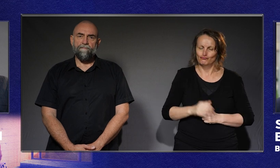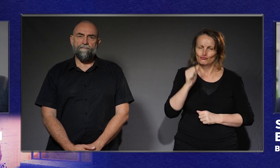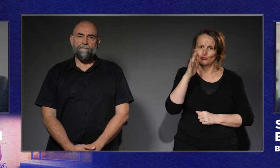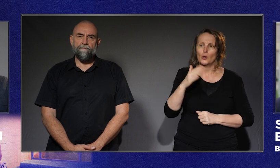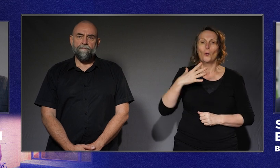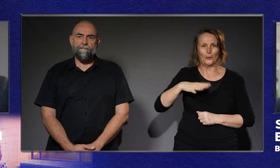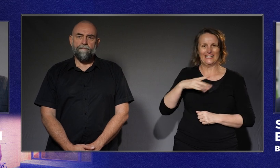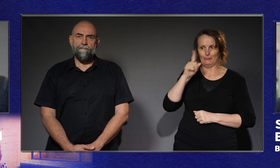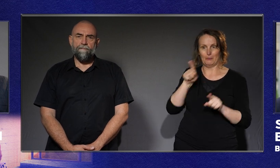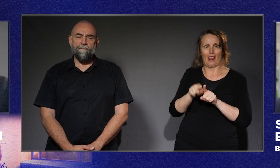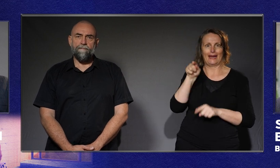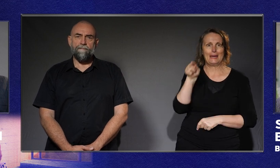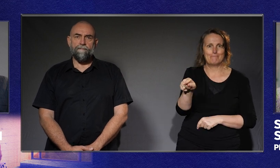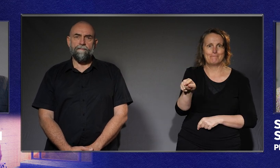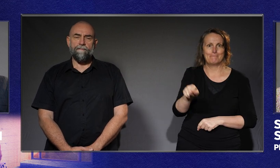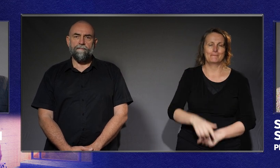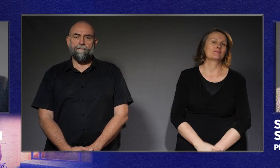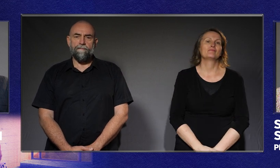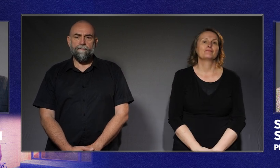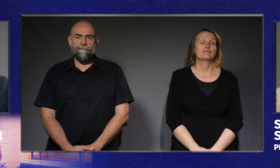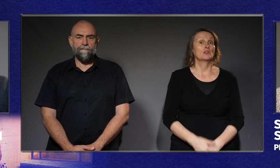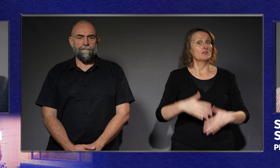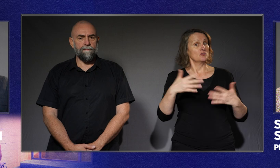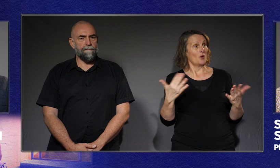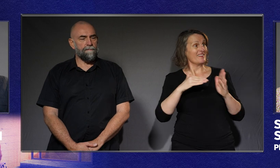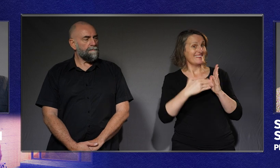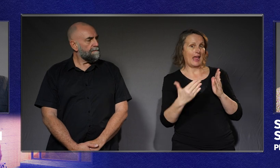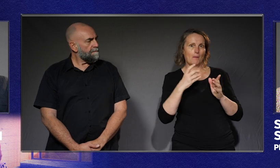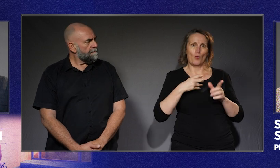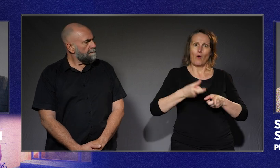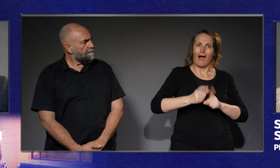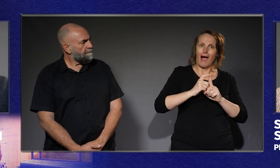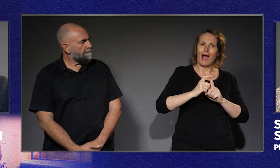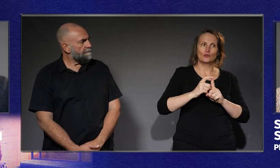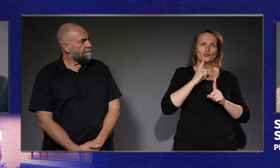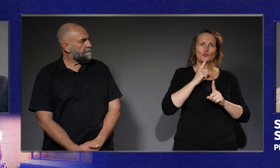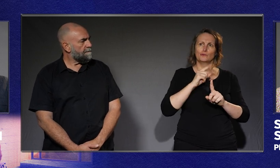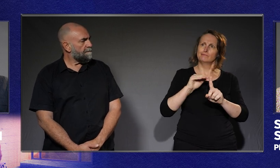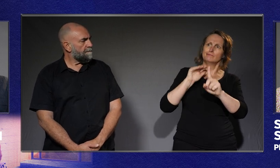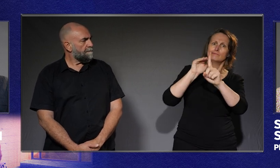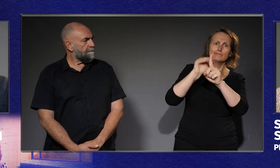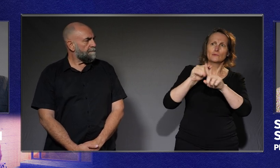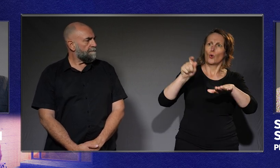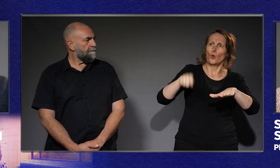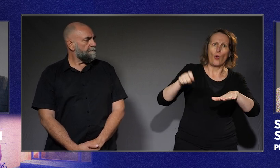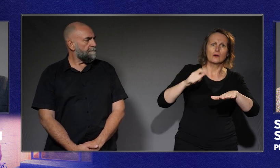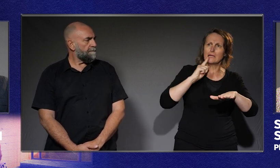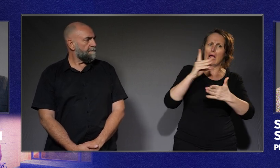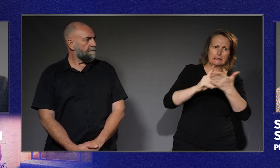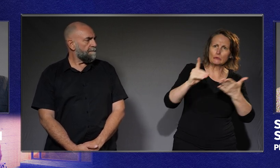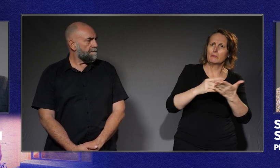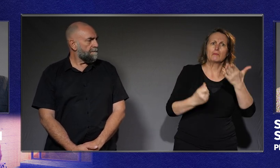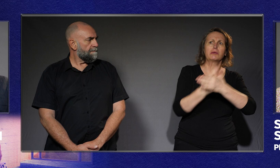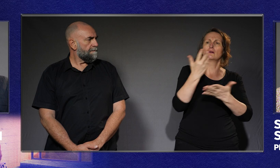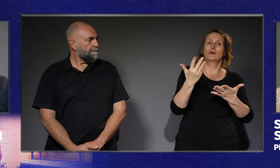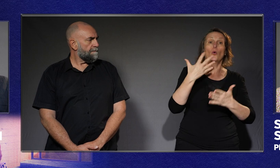you know, we need people like that. So if it's now harder to raise issues of discrimination through the courts, don't we need to